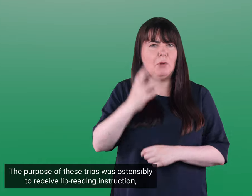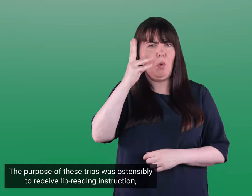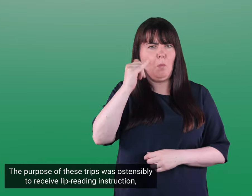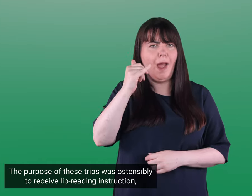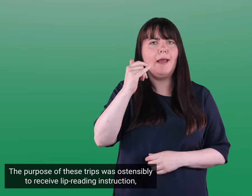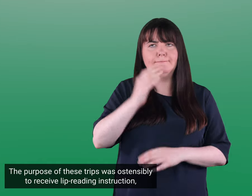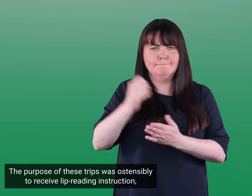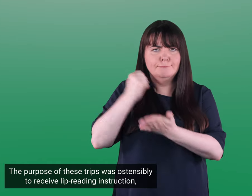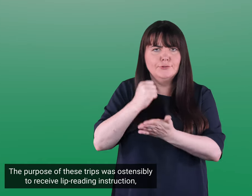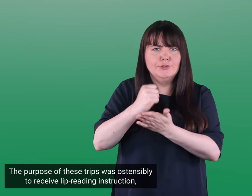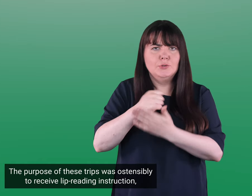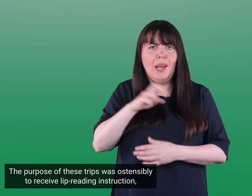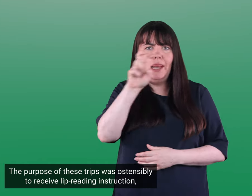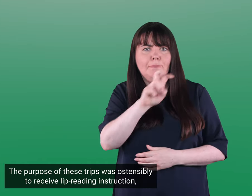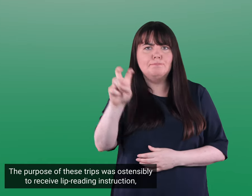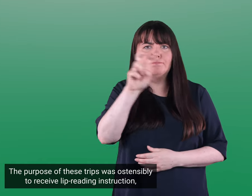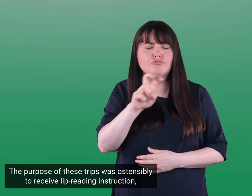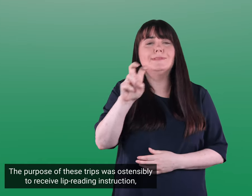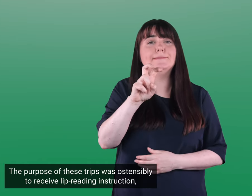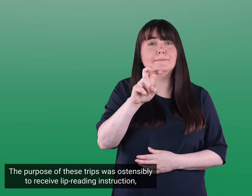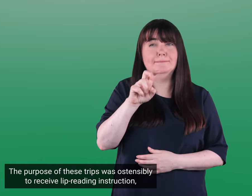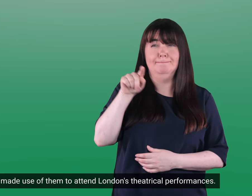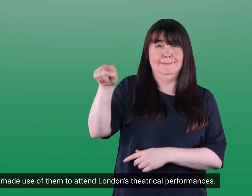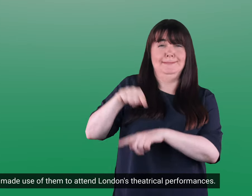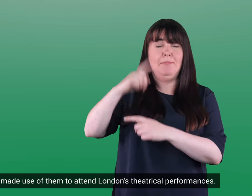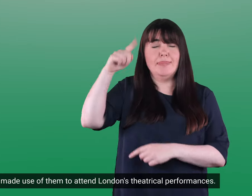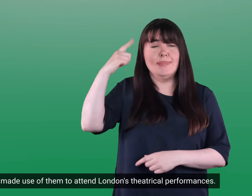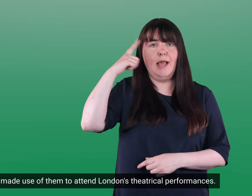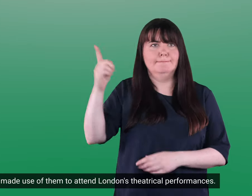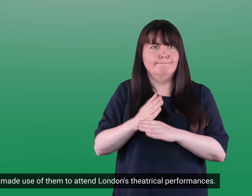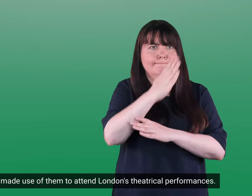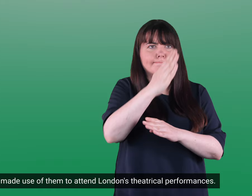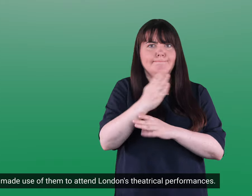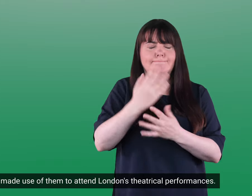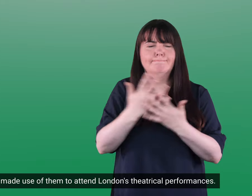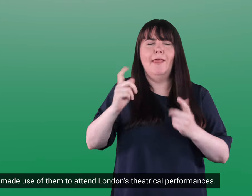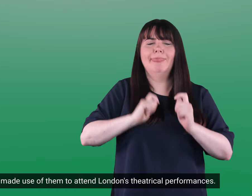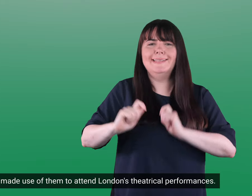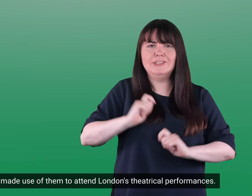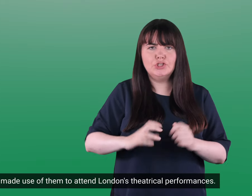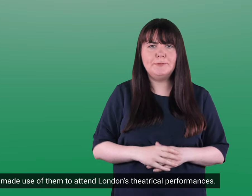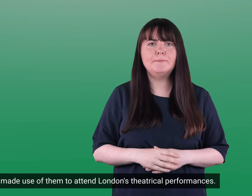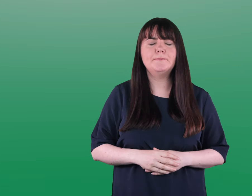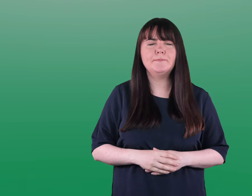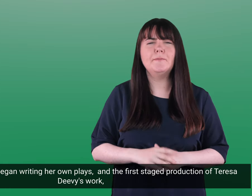The purpose of these trips was ostensibly to receive lip-reading instruction but Teresa also made use of them to attend London's theatrical